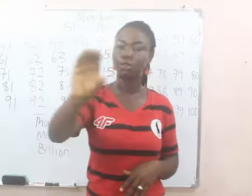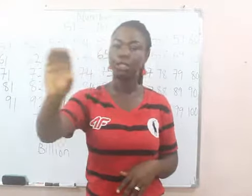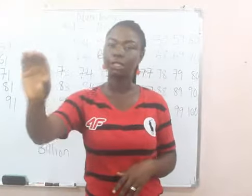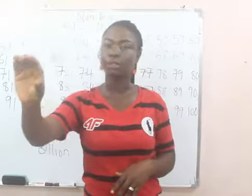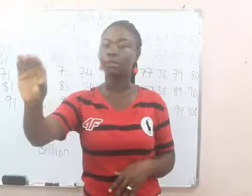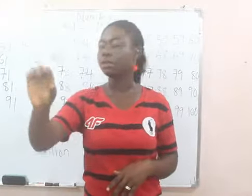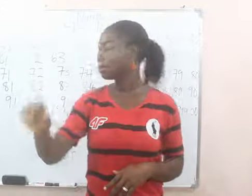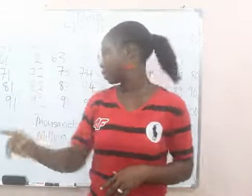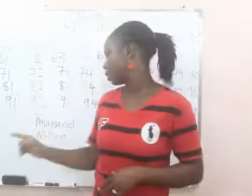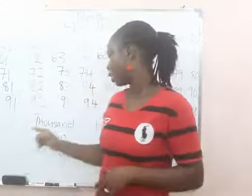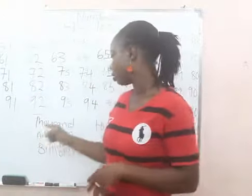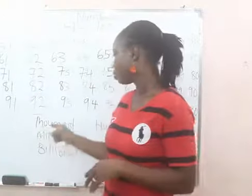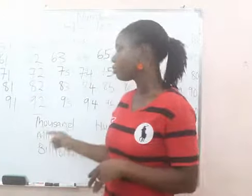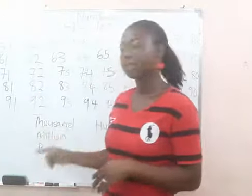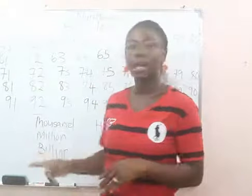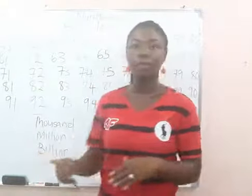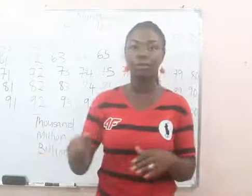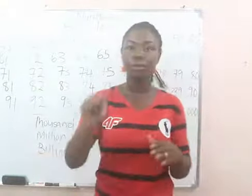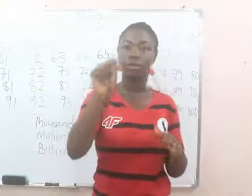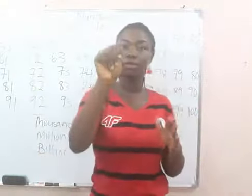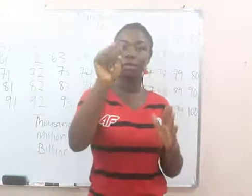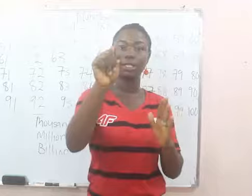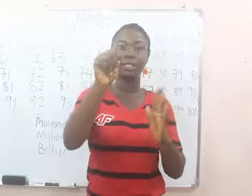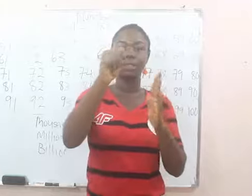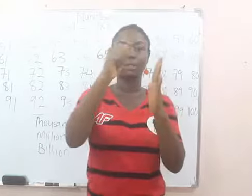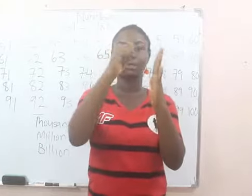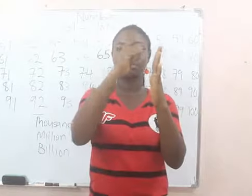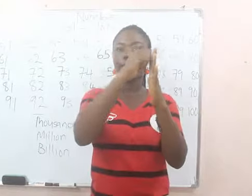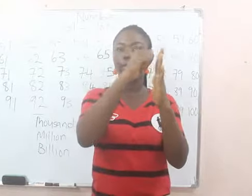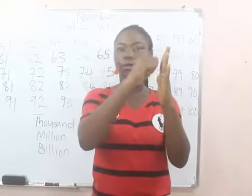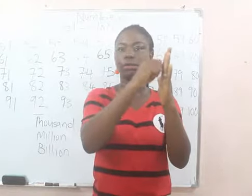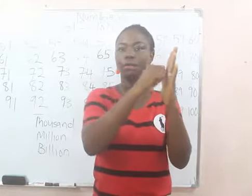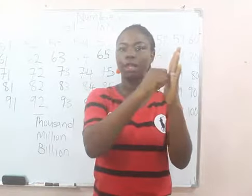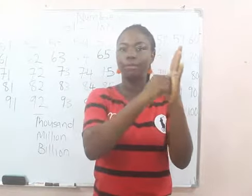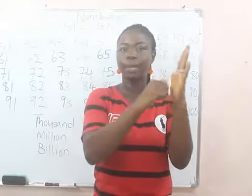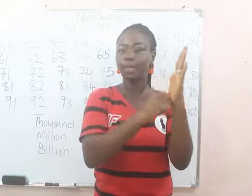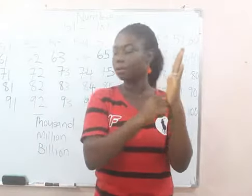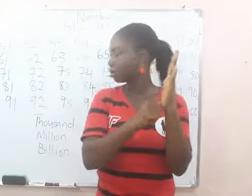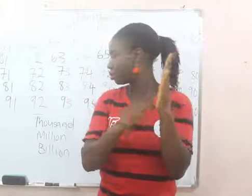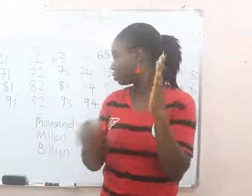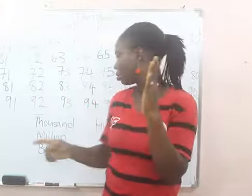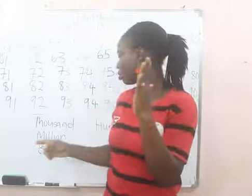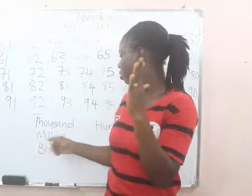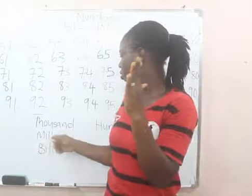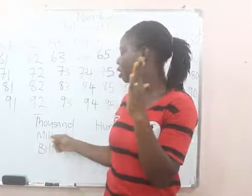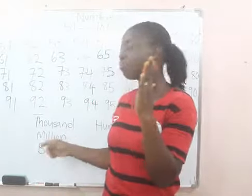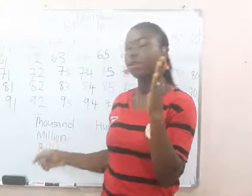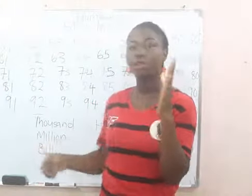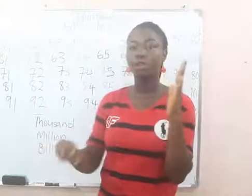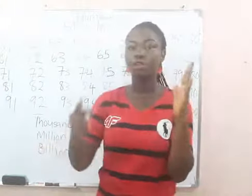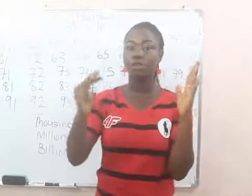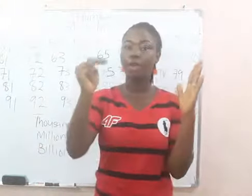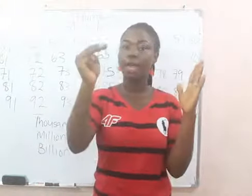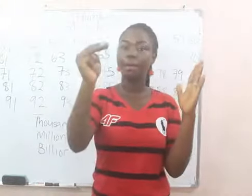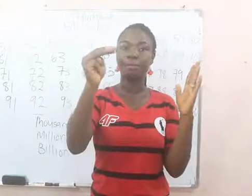straight. Then, for 1000, you use your T, you step down. Then million, use your M,